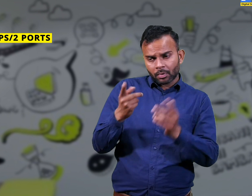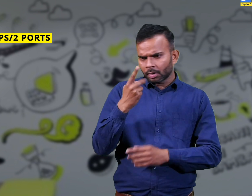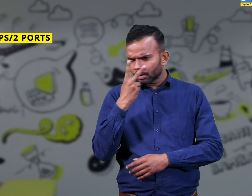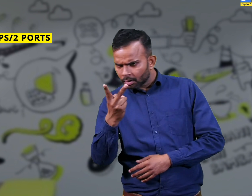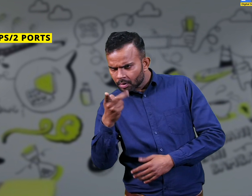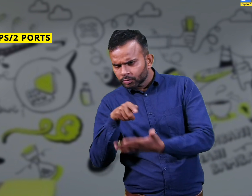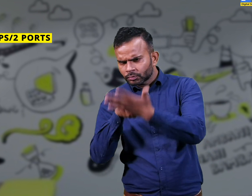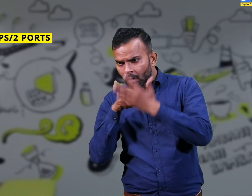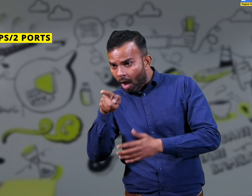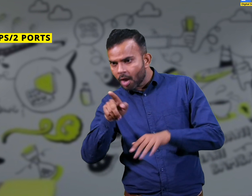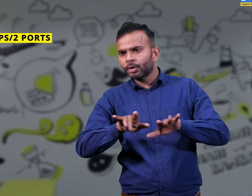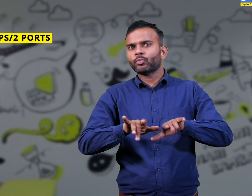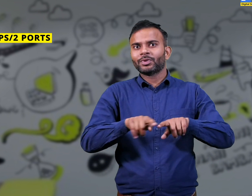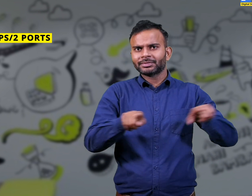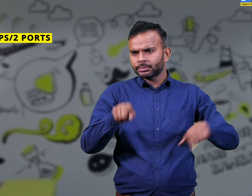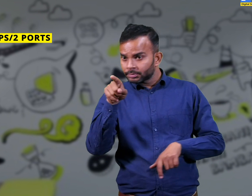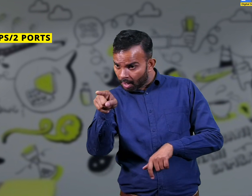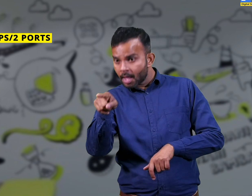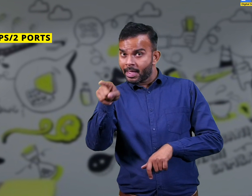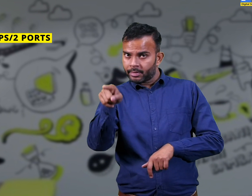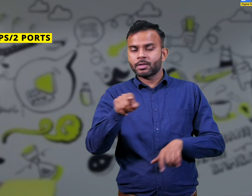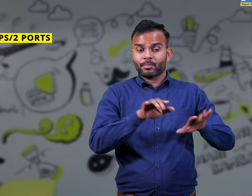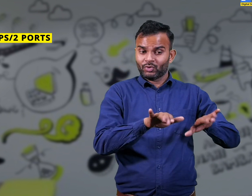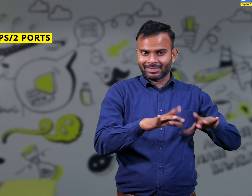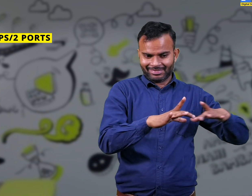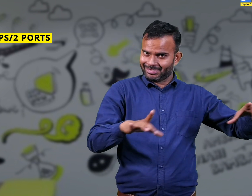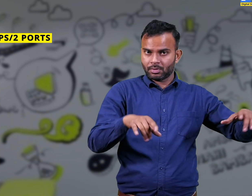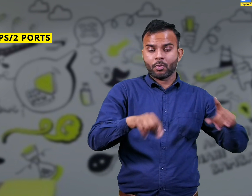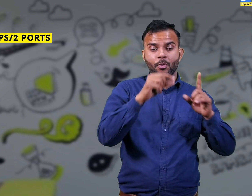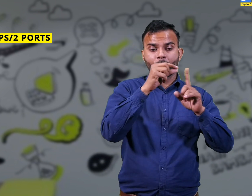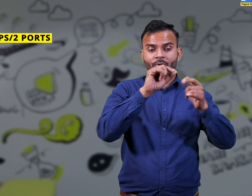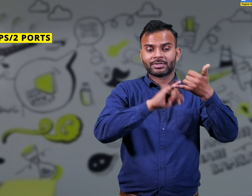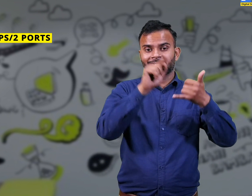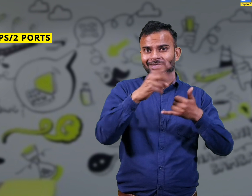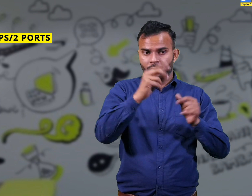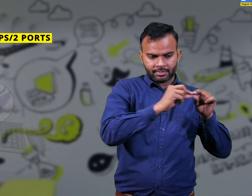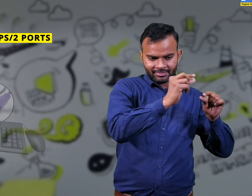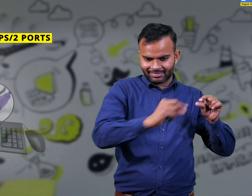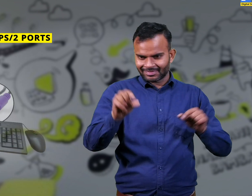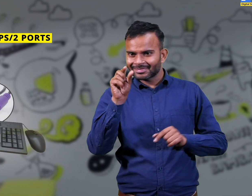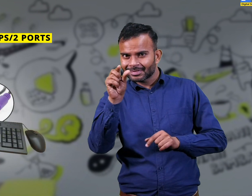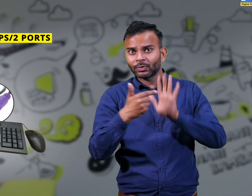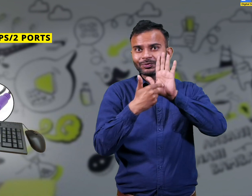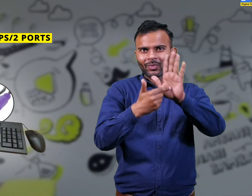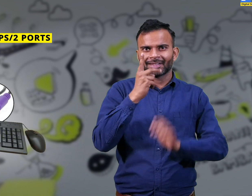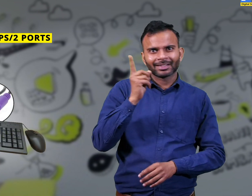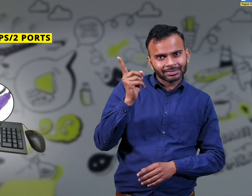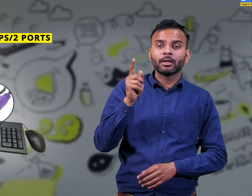keyboard and mouse to the CPU, typically following the designated colors. The